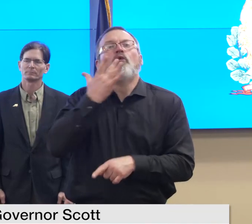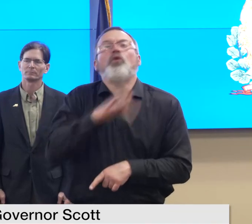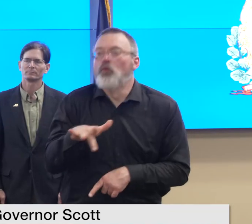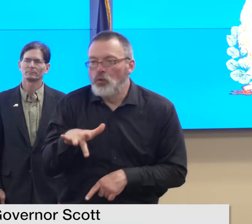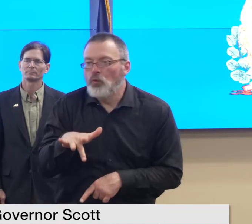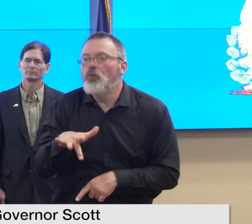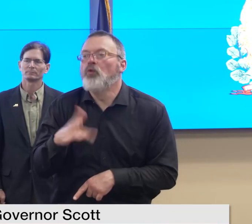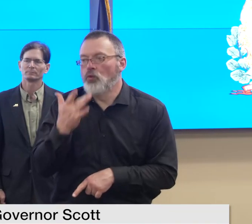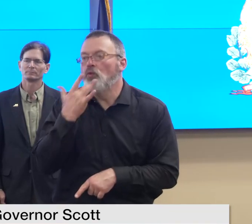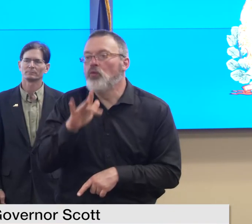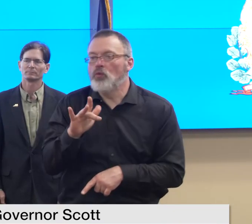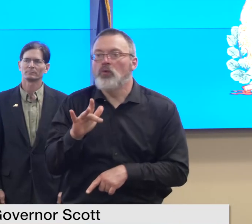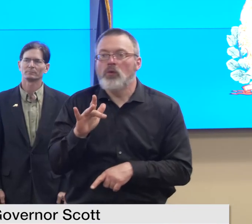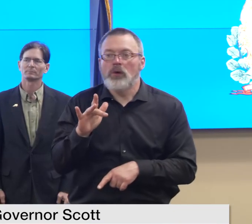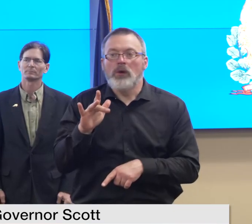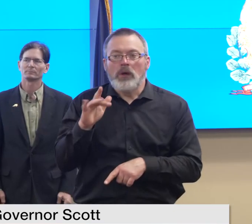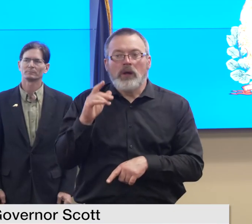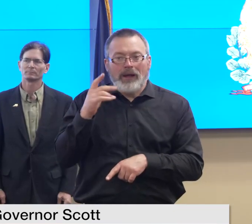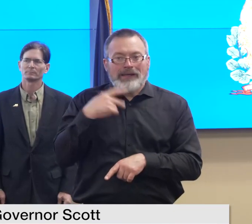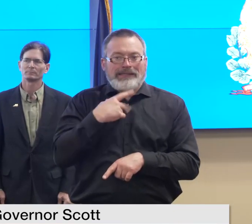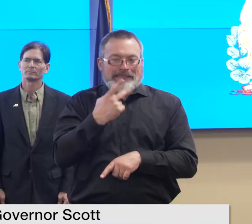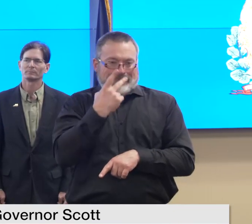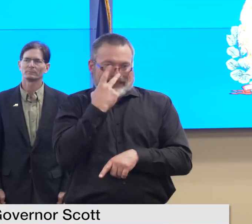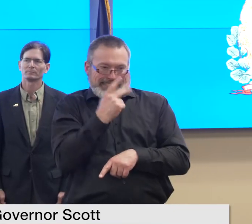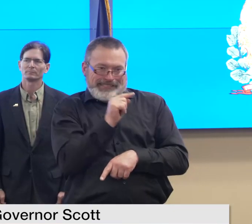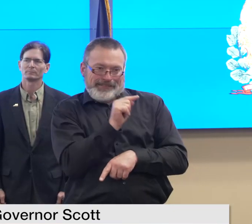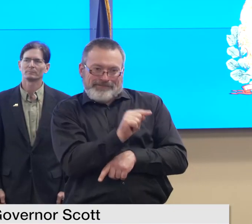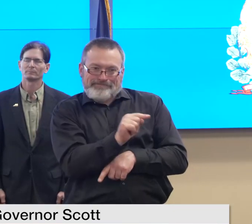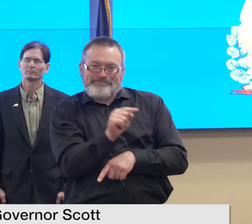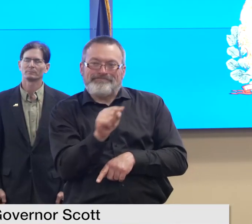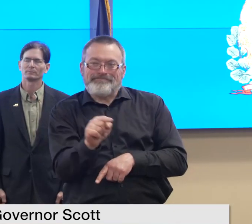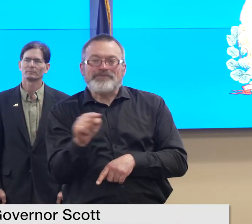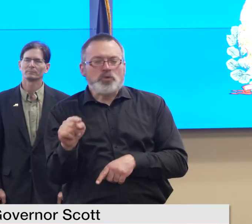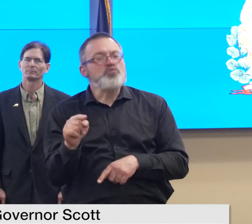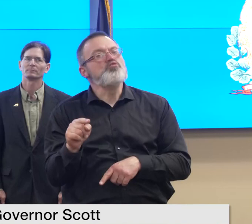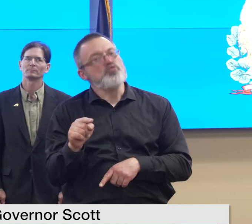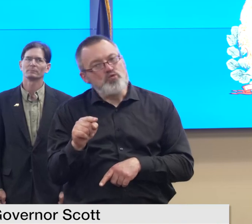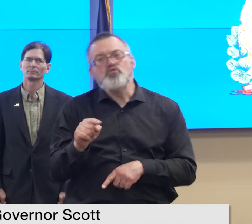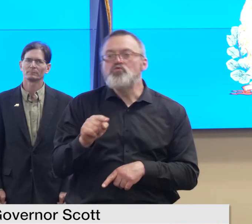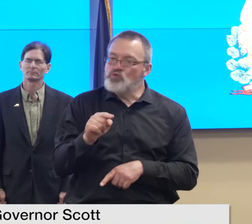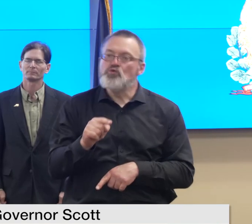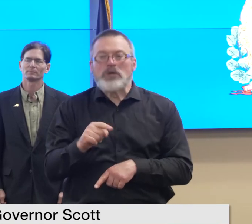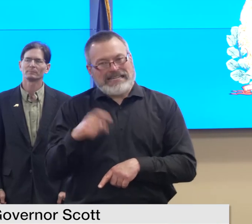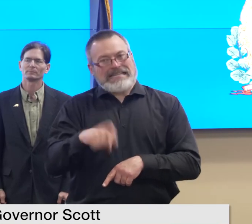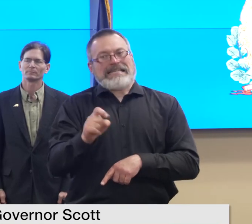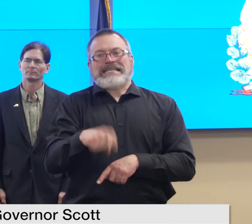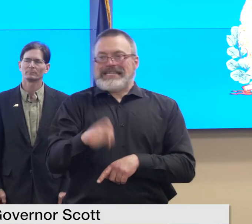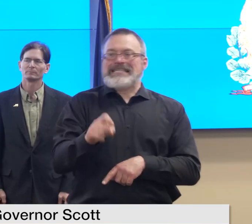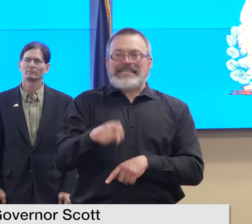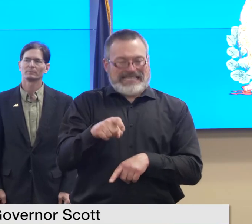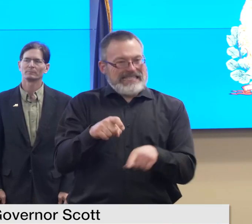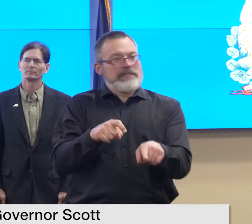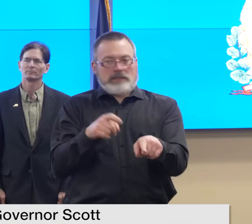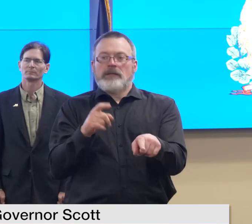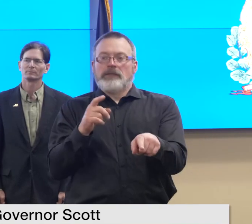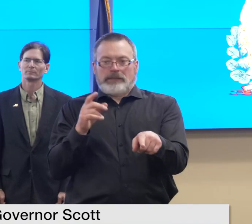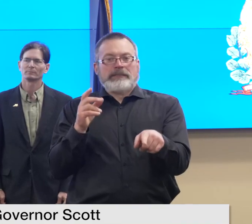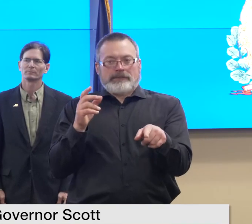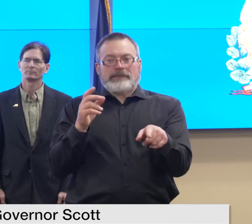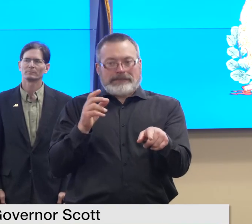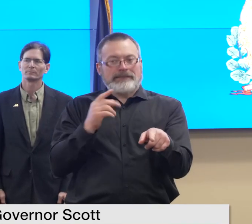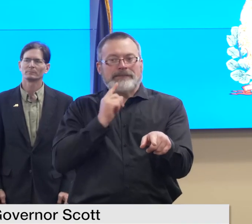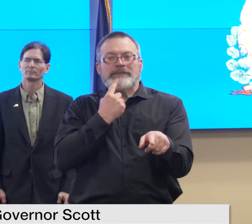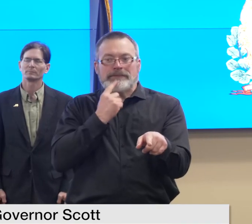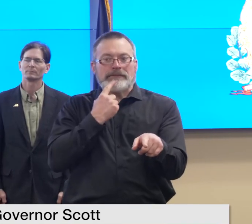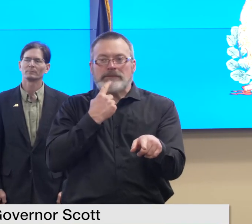there are several locations we are carefully monitoring and we do know that landslides contributed additional sediment